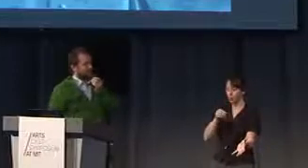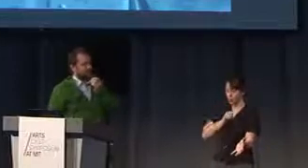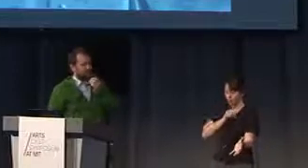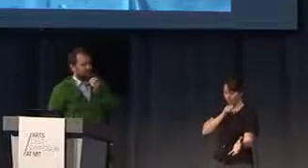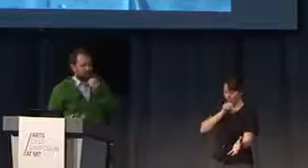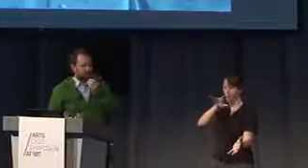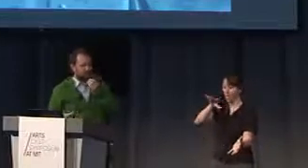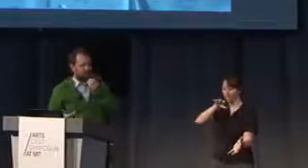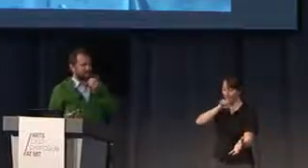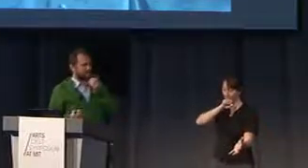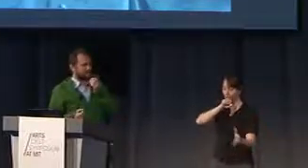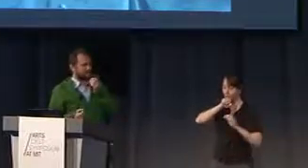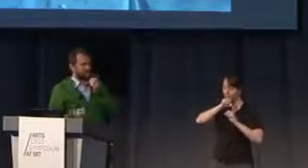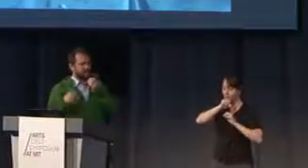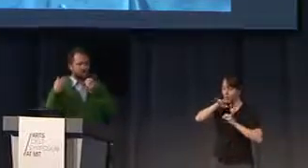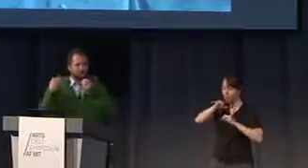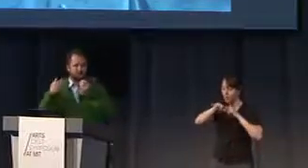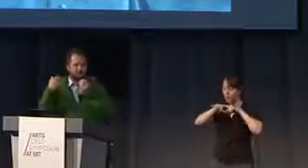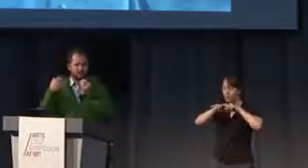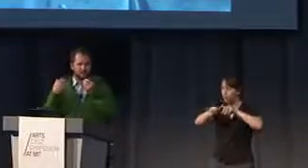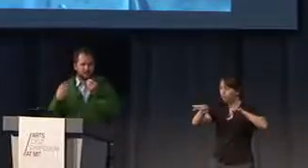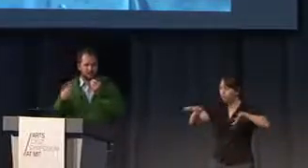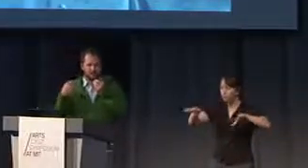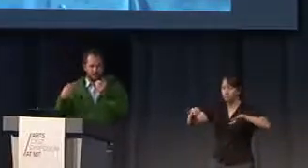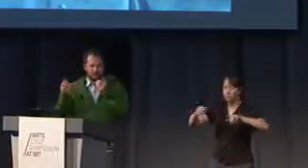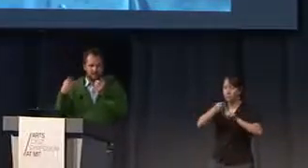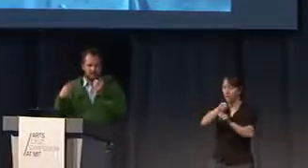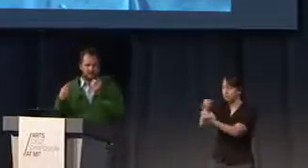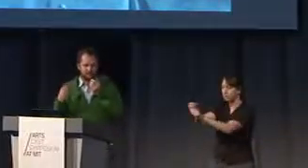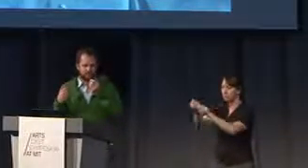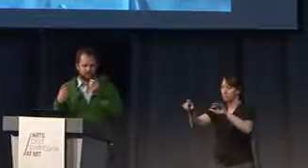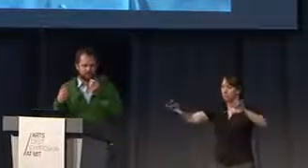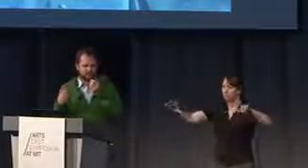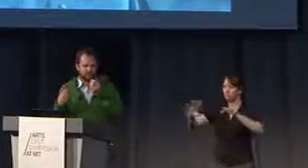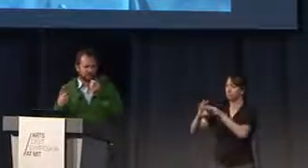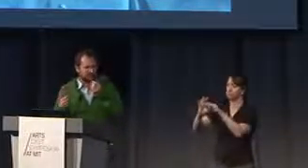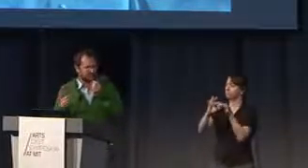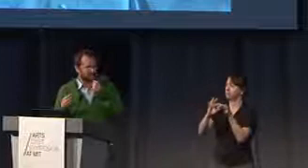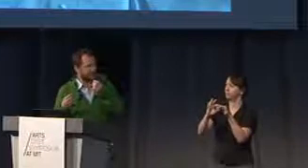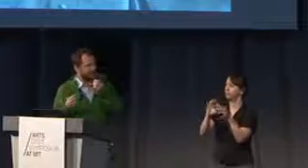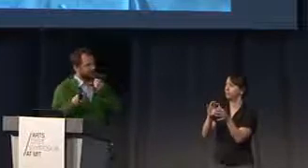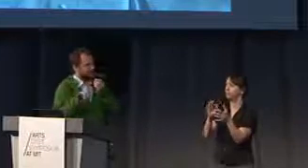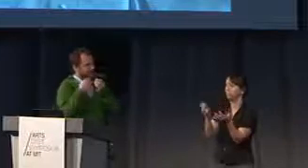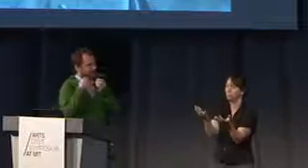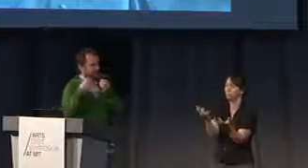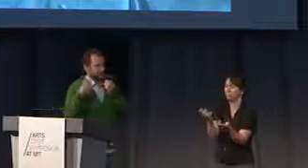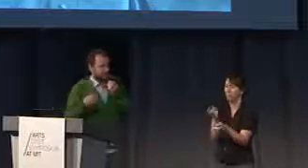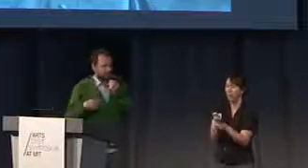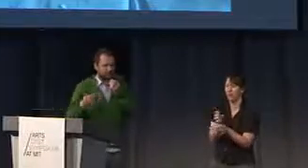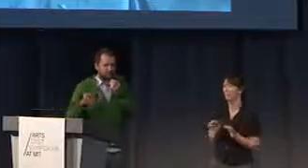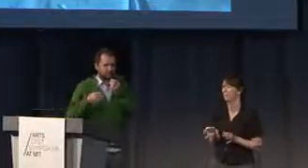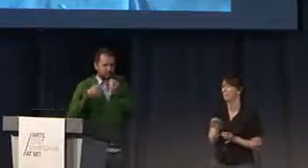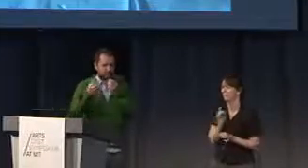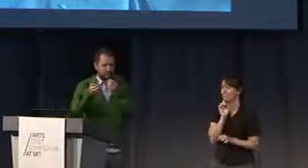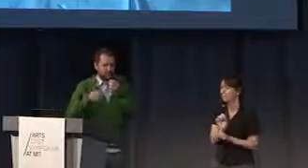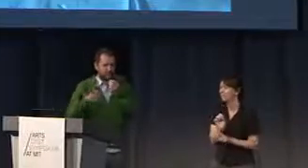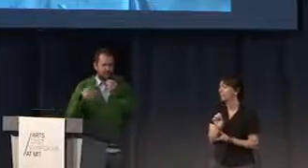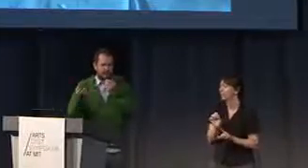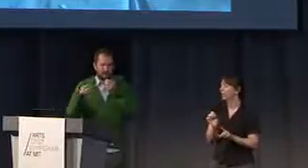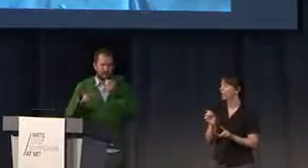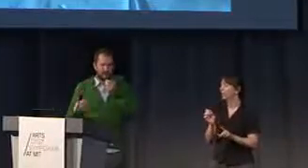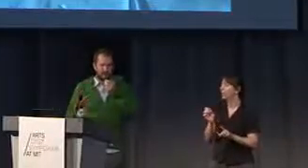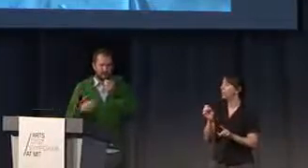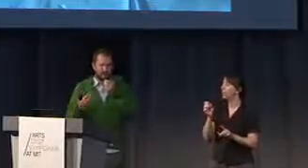it's modified somehow. But somehow, it's not so easy kind of to understand it. Does it mean there is a moment that you kind of